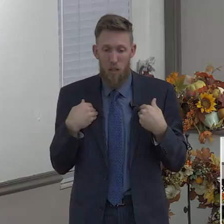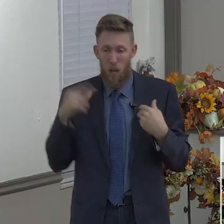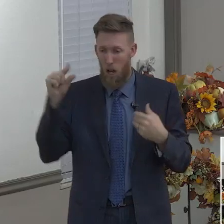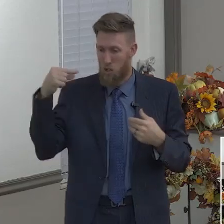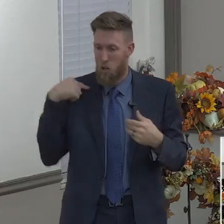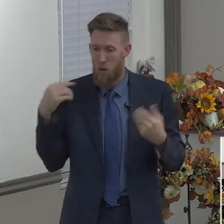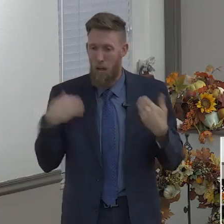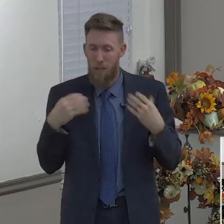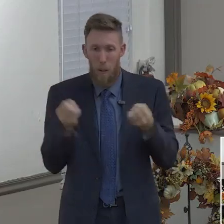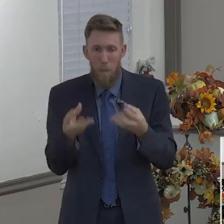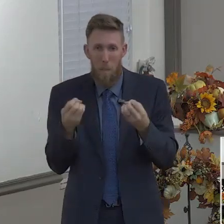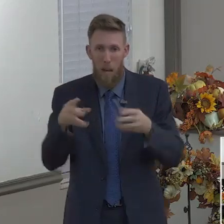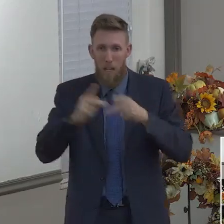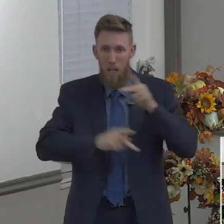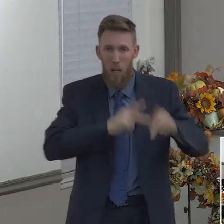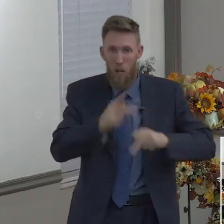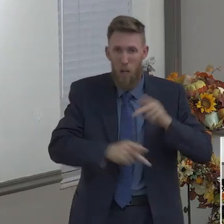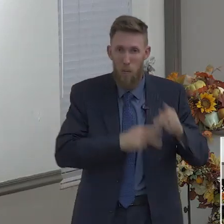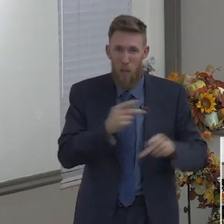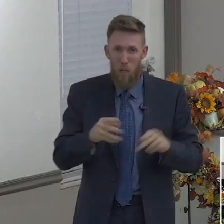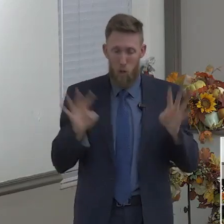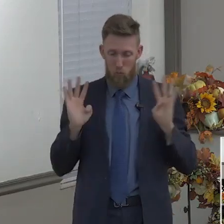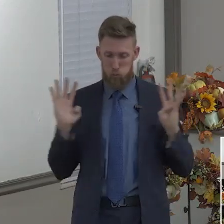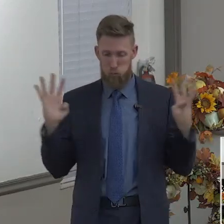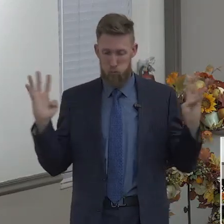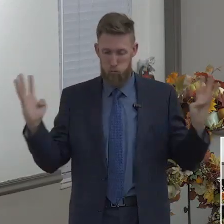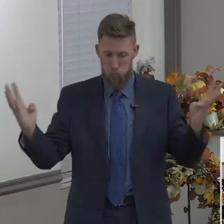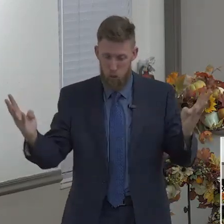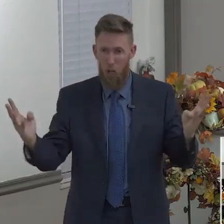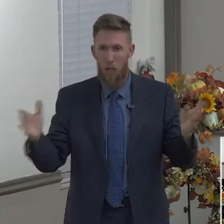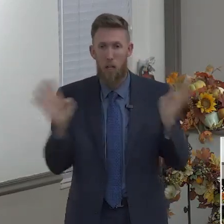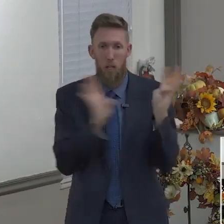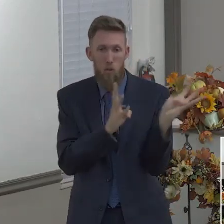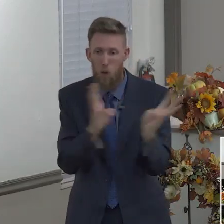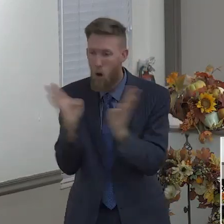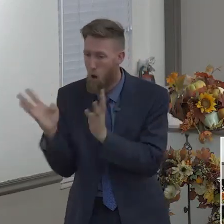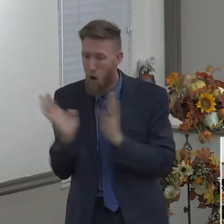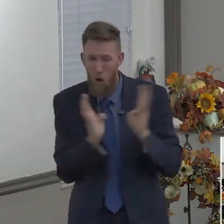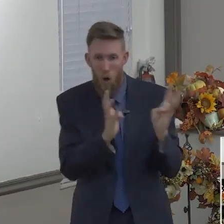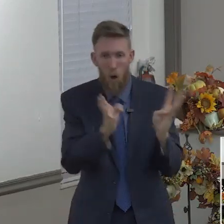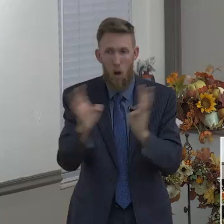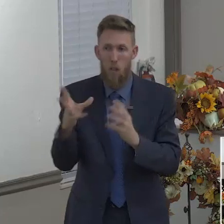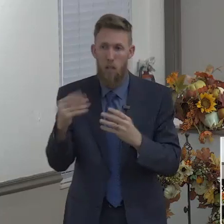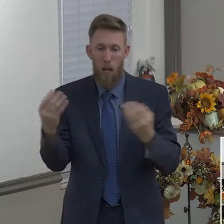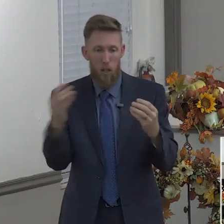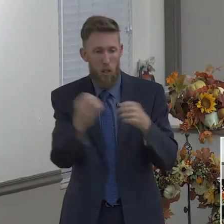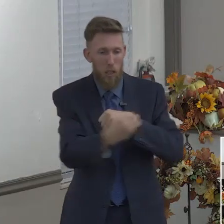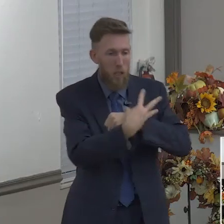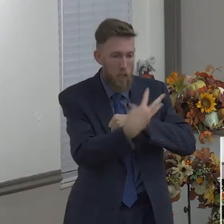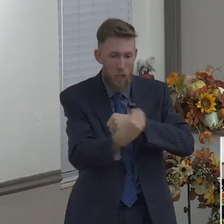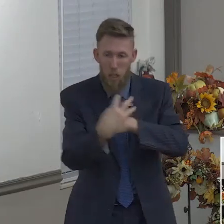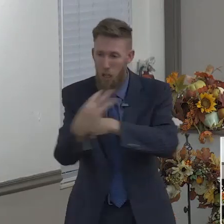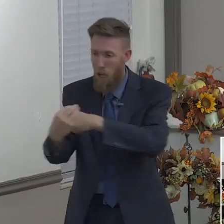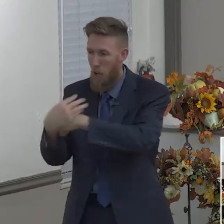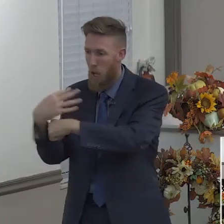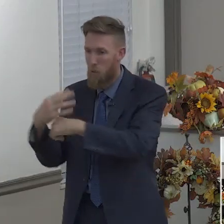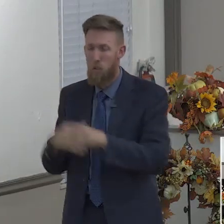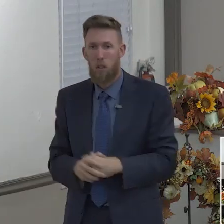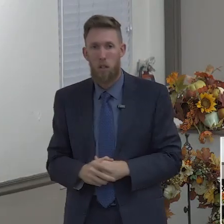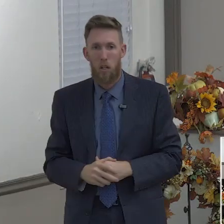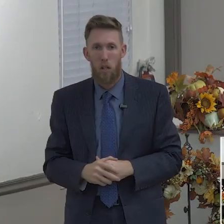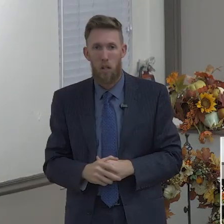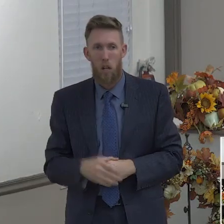wise to do this thing? What is that? It's a multitude of counselors. As adults, we likewise should have a multitude of